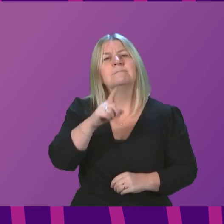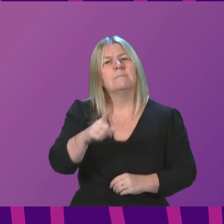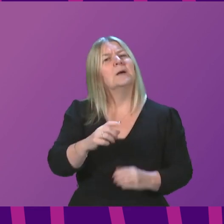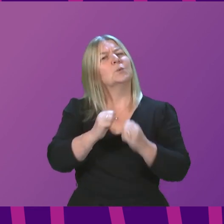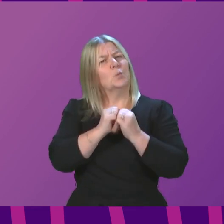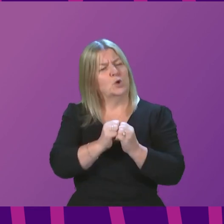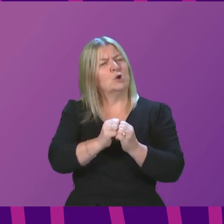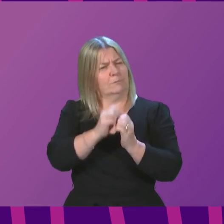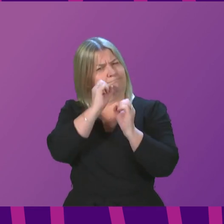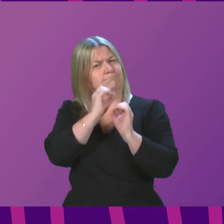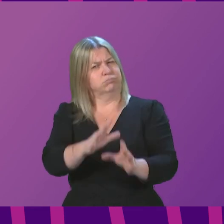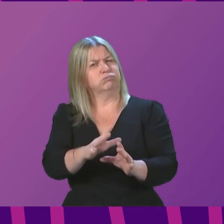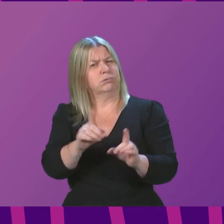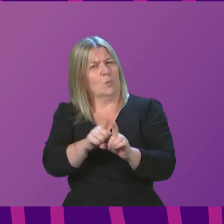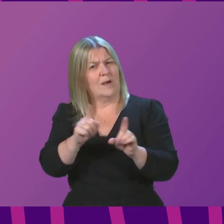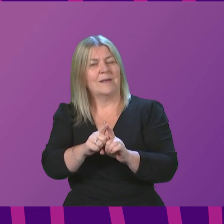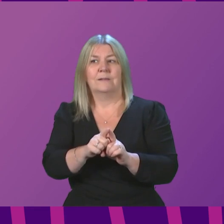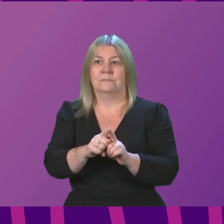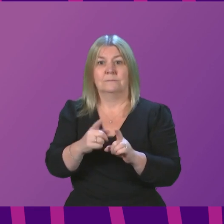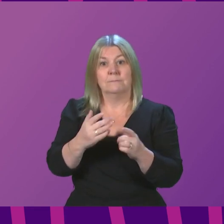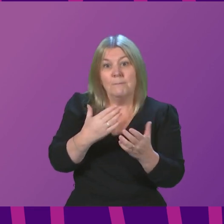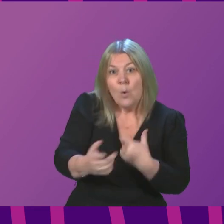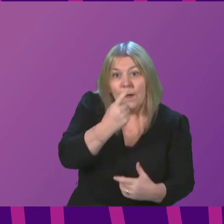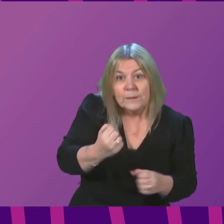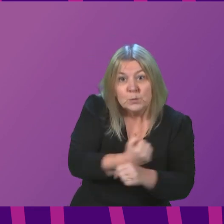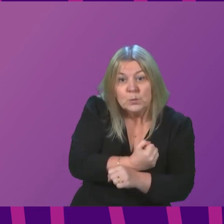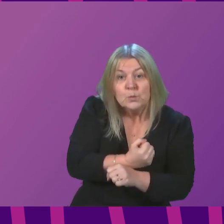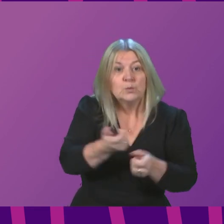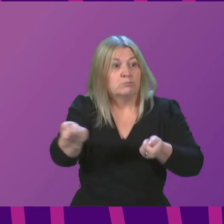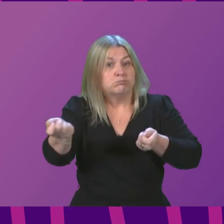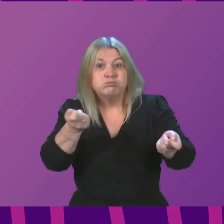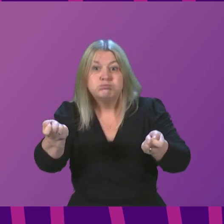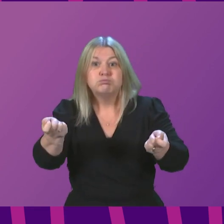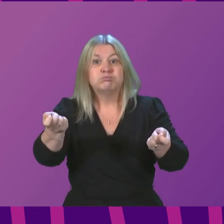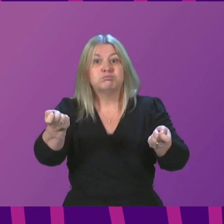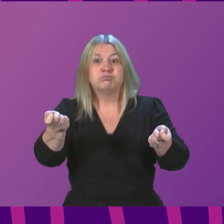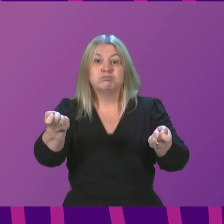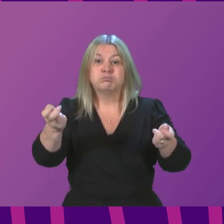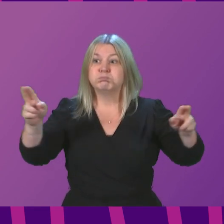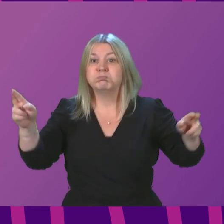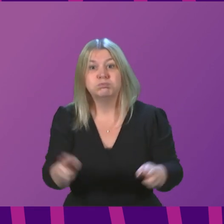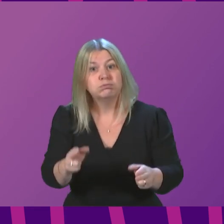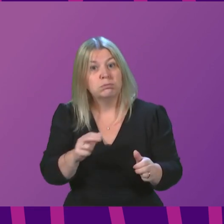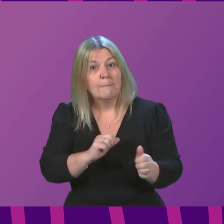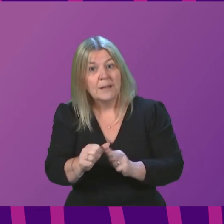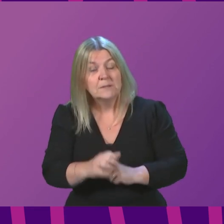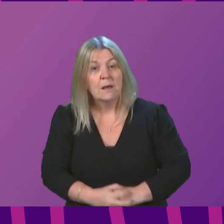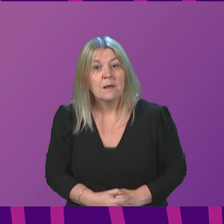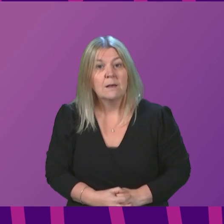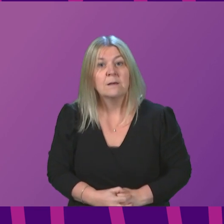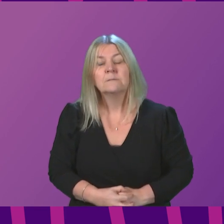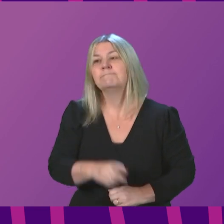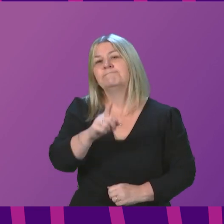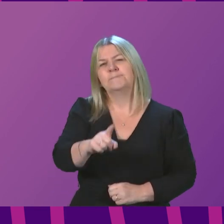are other reasons to do all we can at this stage to slow down the spread. Firstly, whatever the overall impact